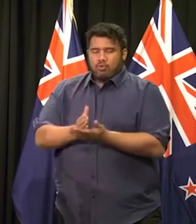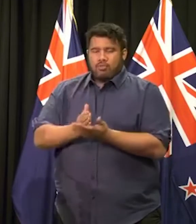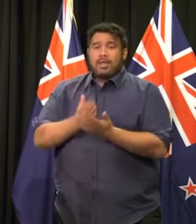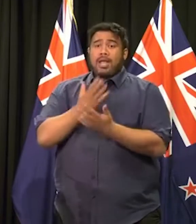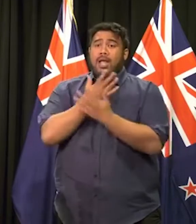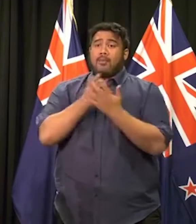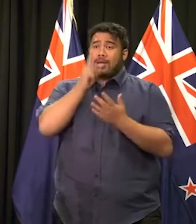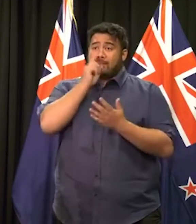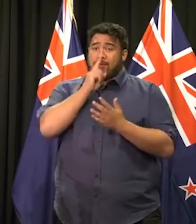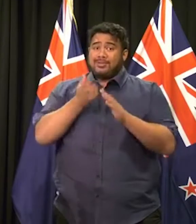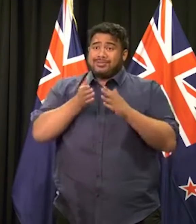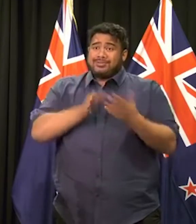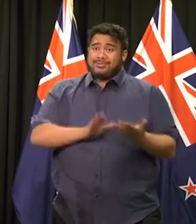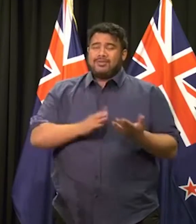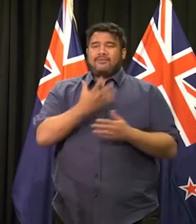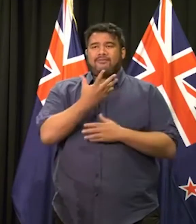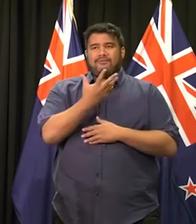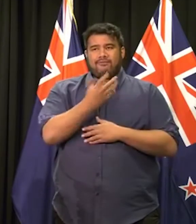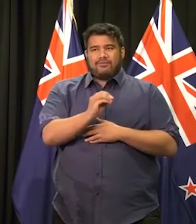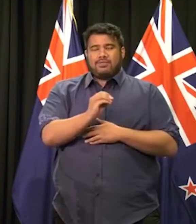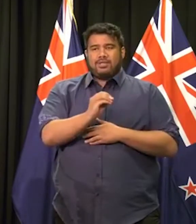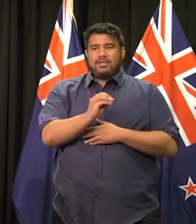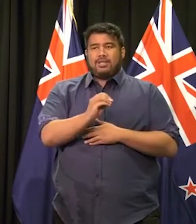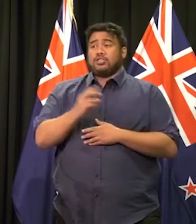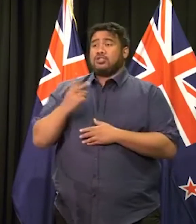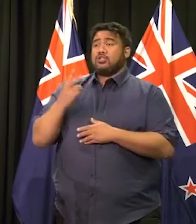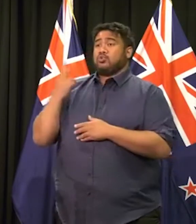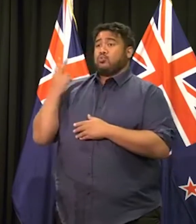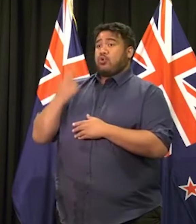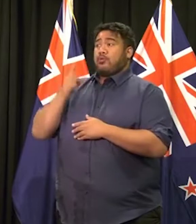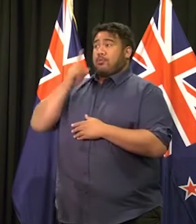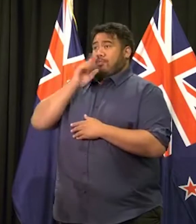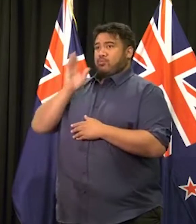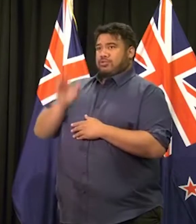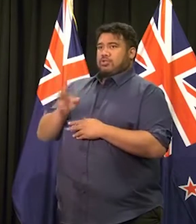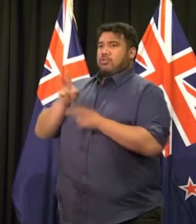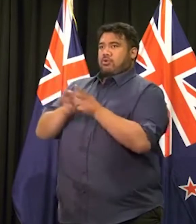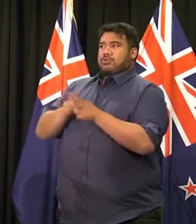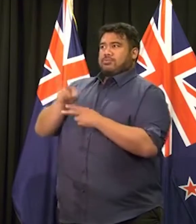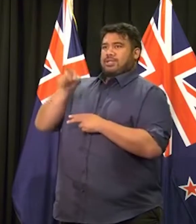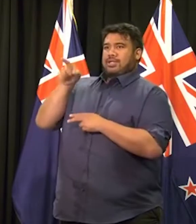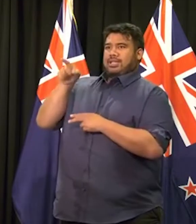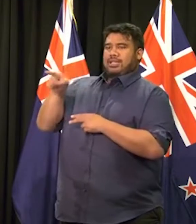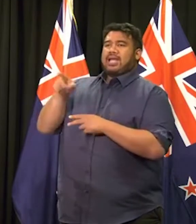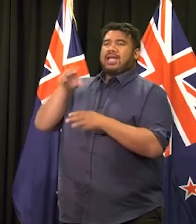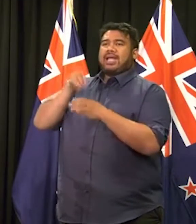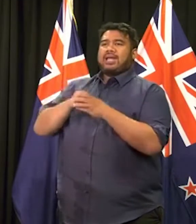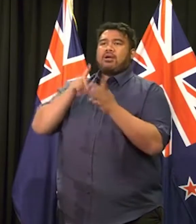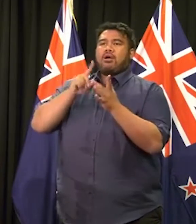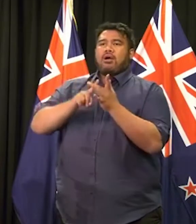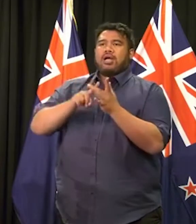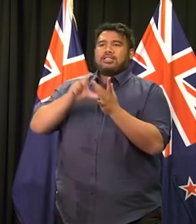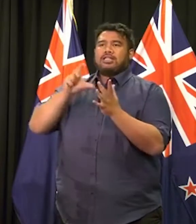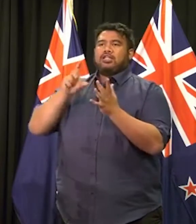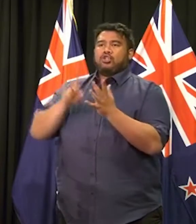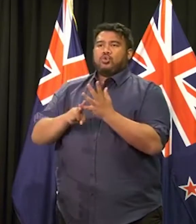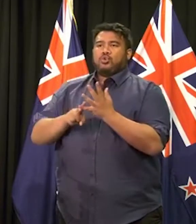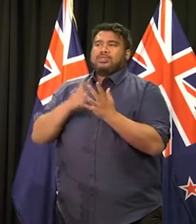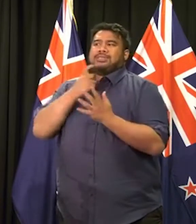Christchurch Hospital, 12 of them in the intensive care unit in critical condition.